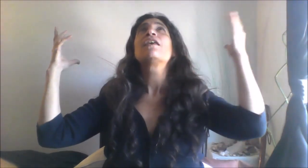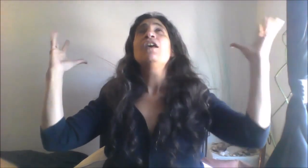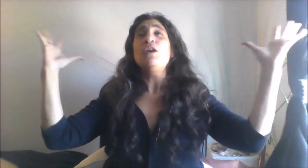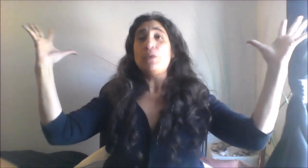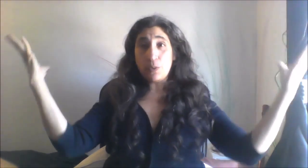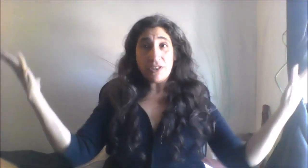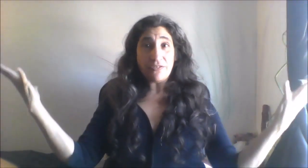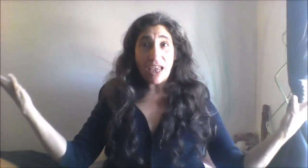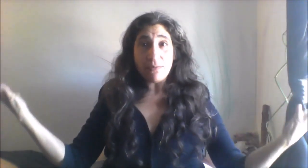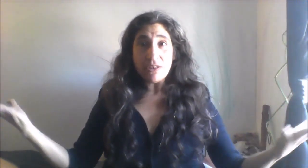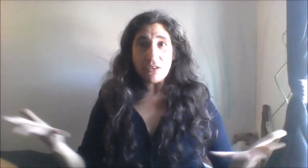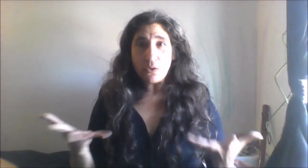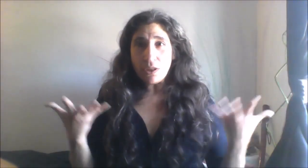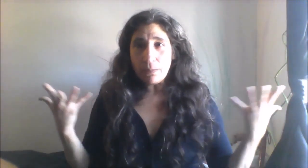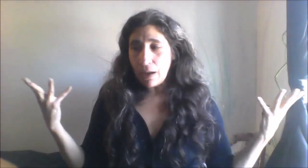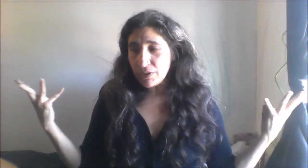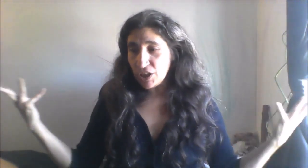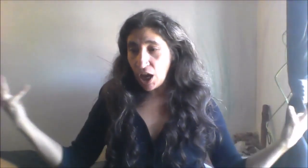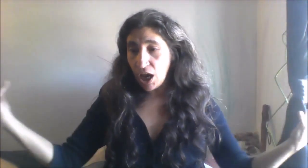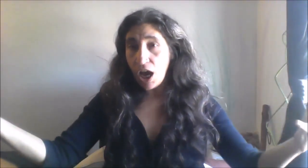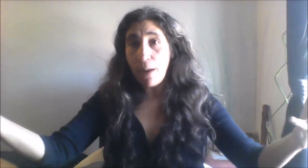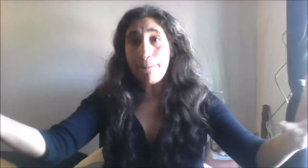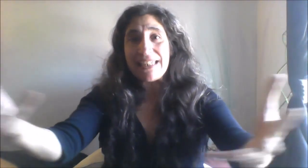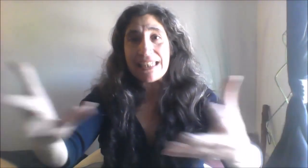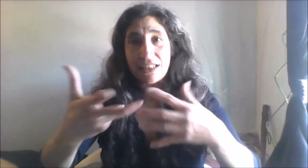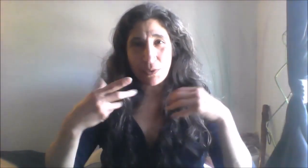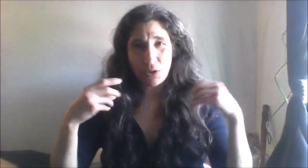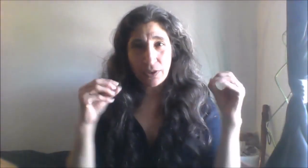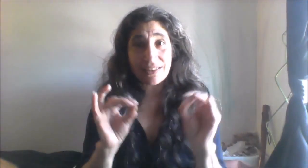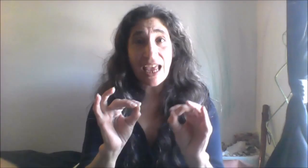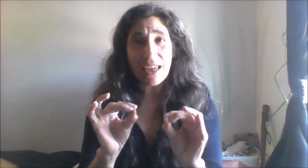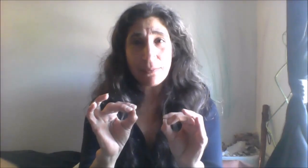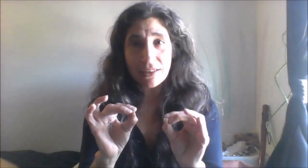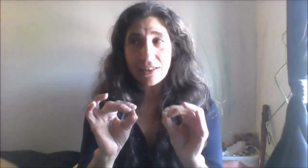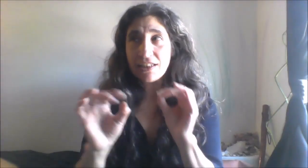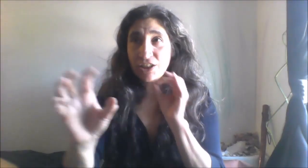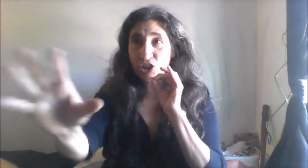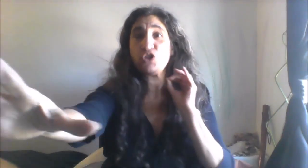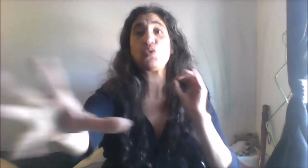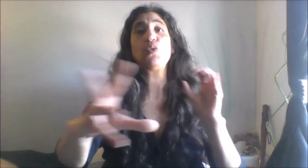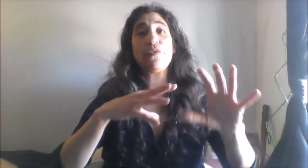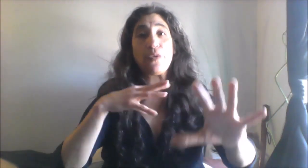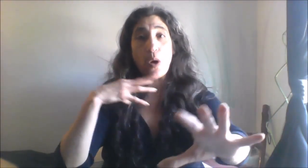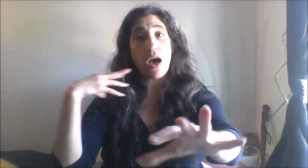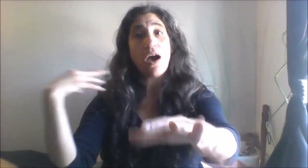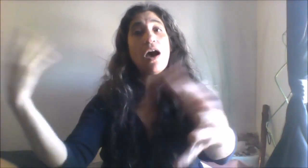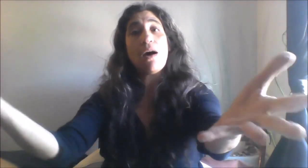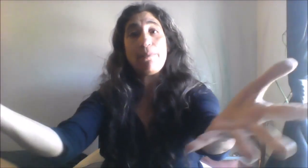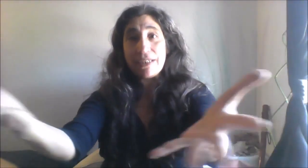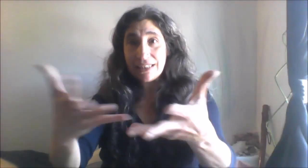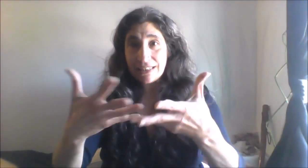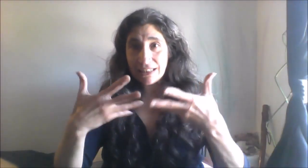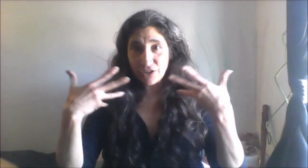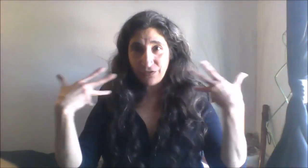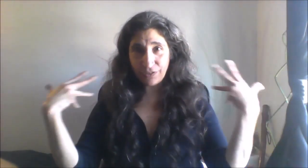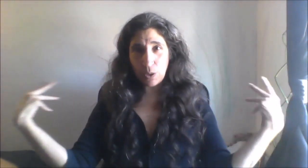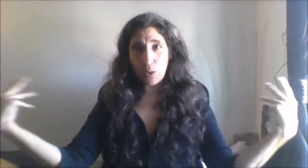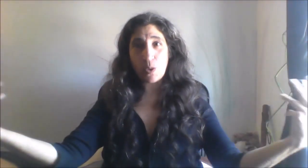well the queen of diamonds is all about uh abundance we know the diamonds is the soup for abundance it's a flow